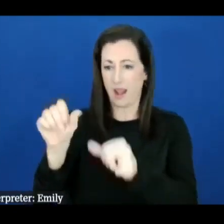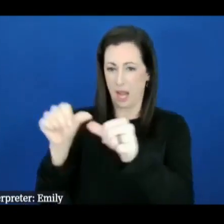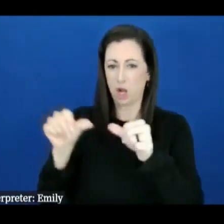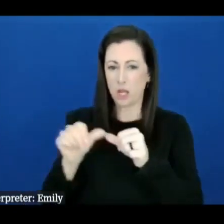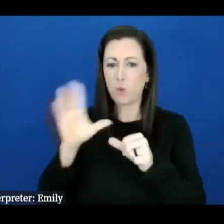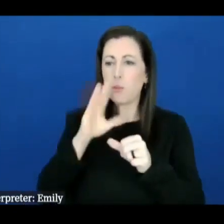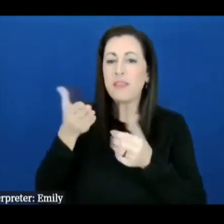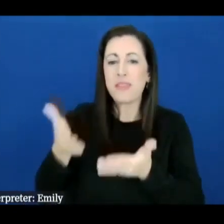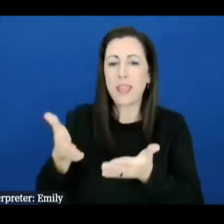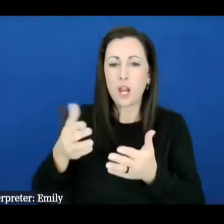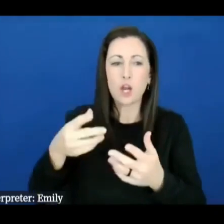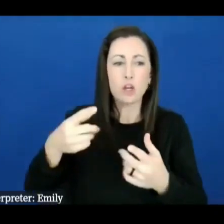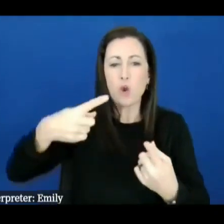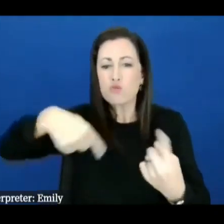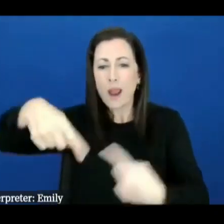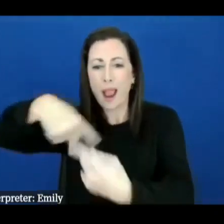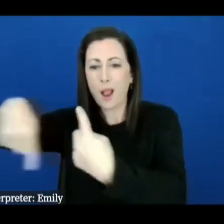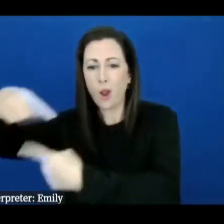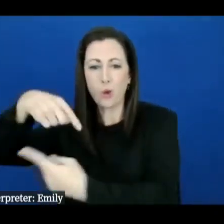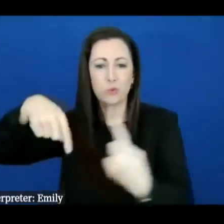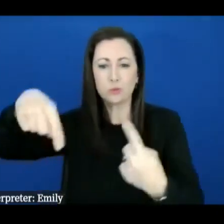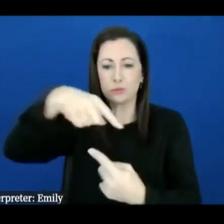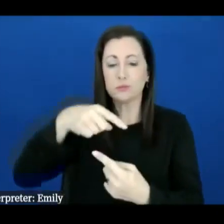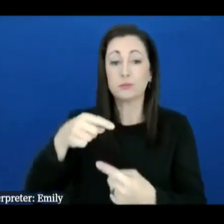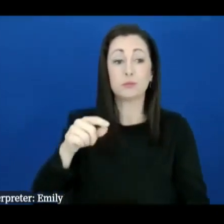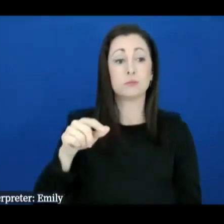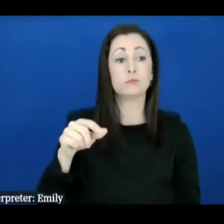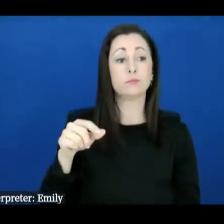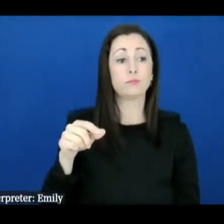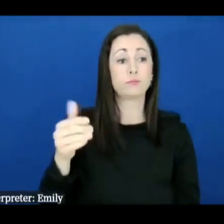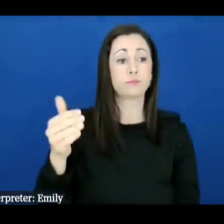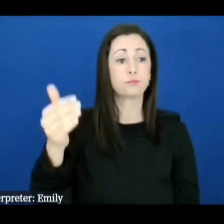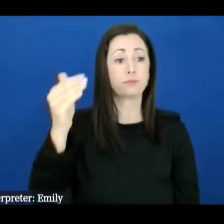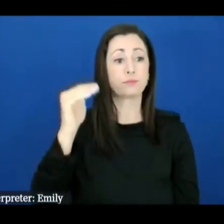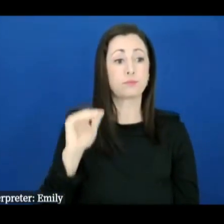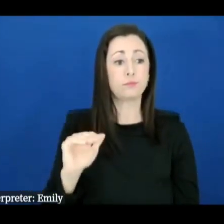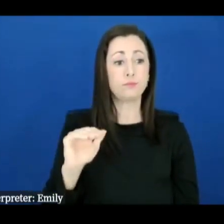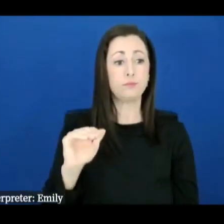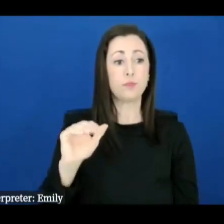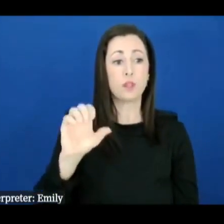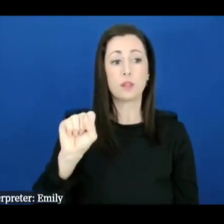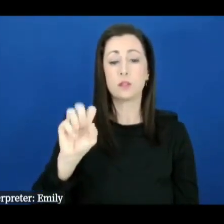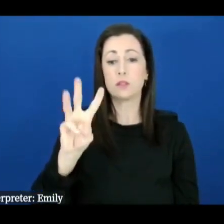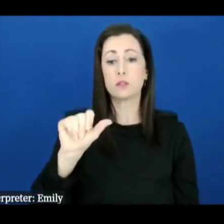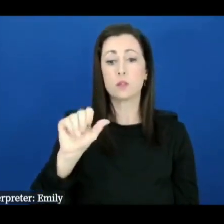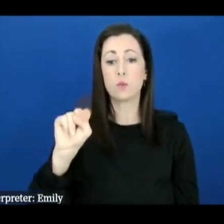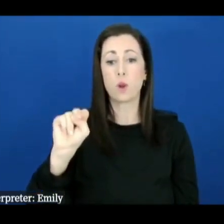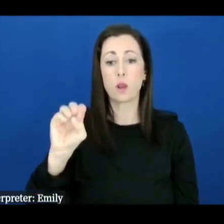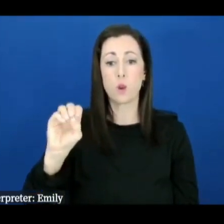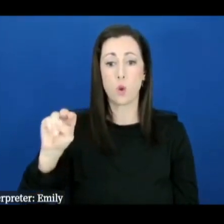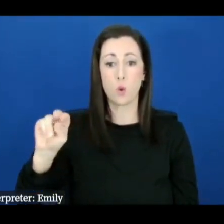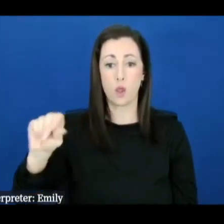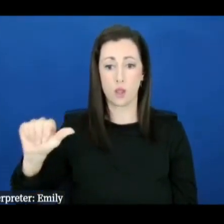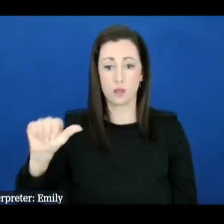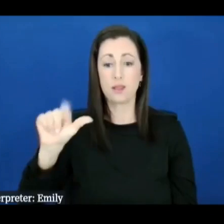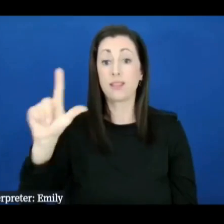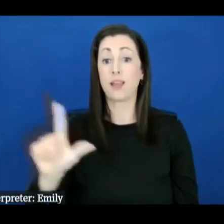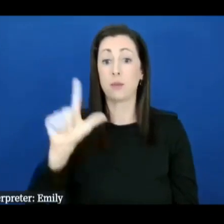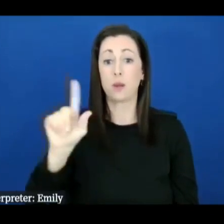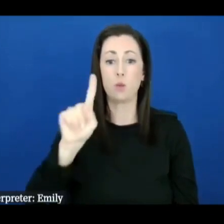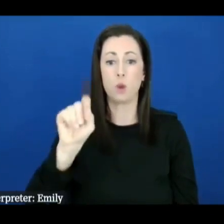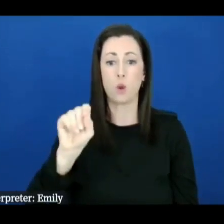with residents so the Biltmore area canvassing they'll be at the Swannanoa library at 101 West